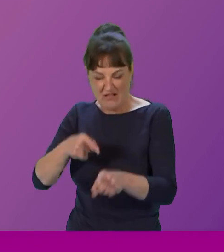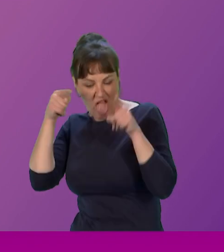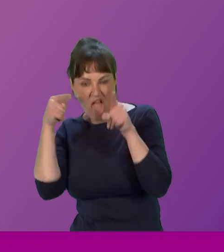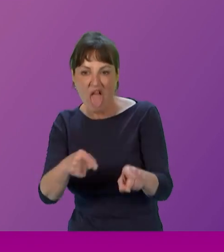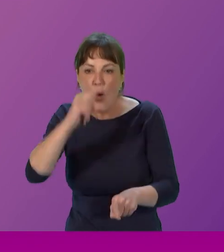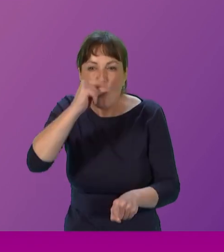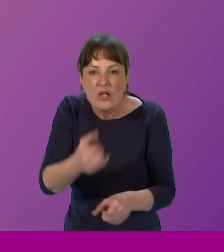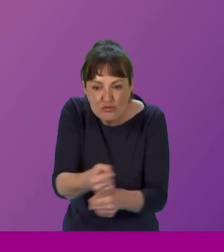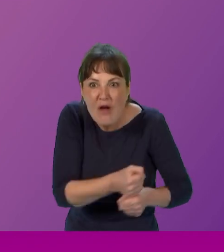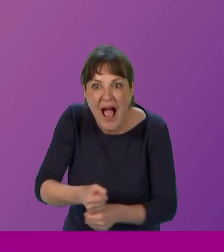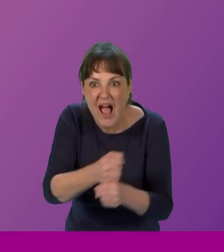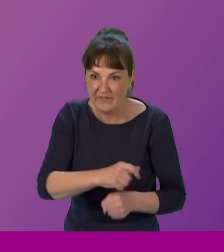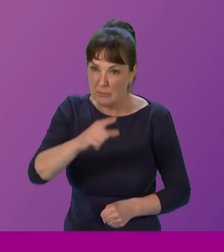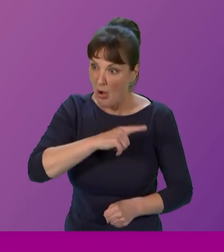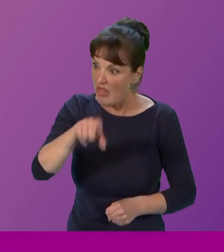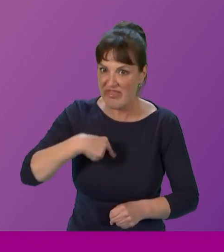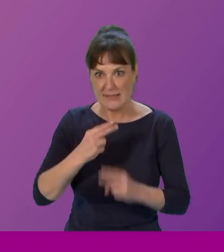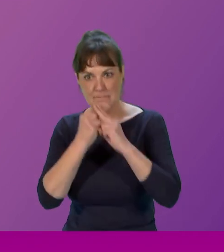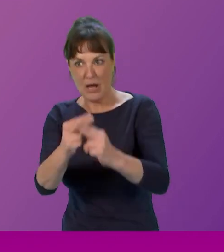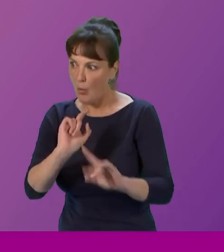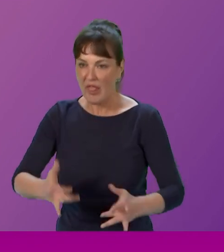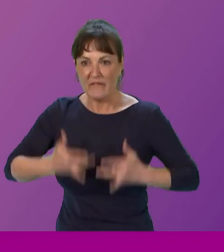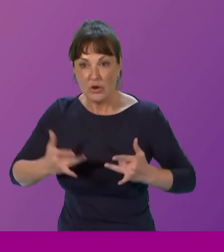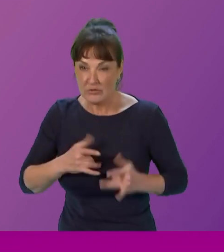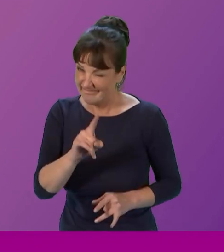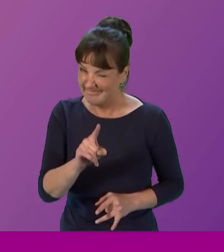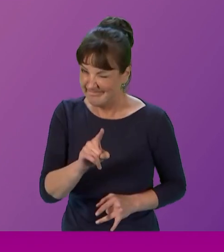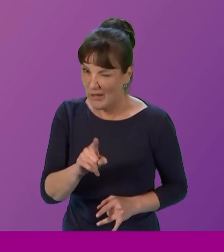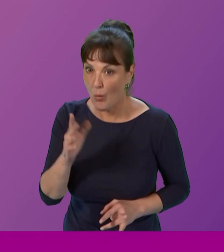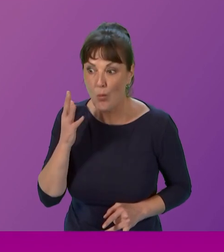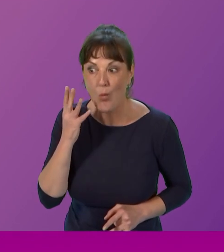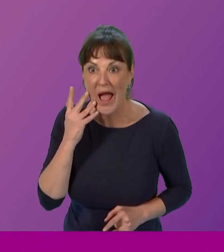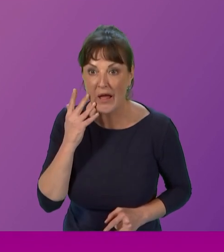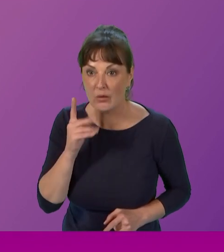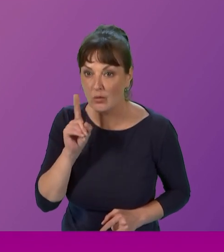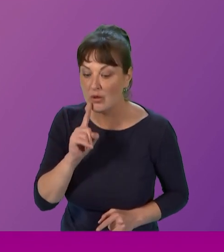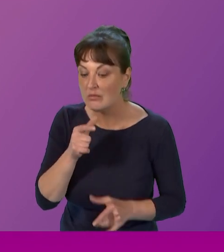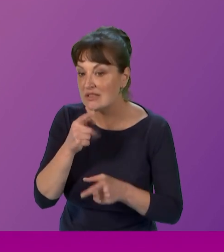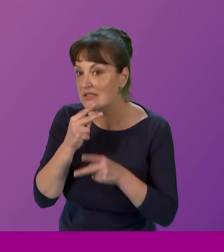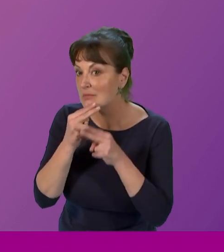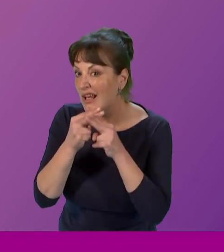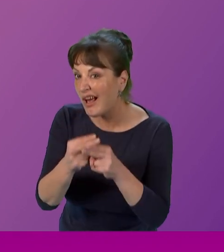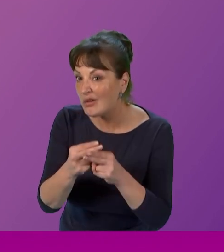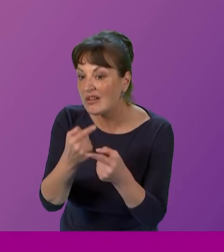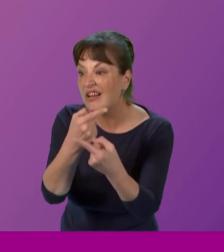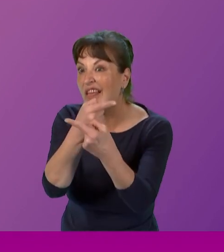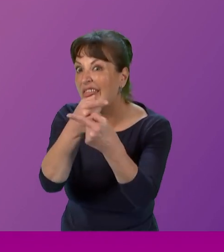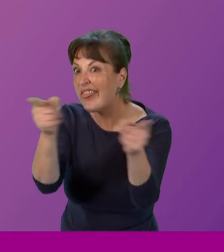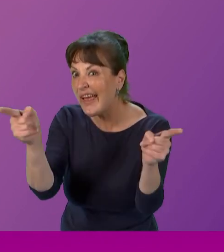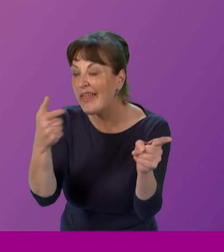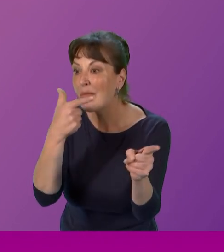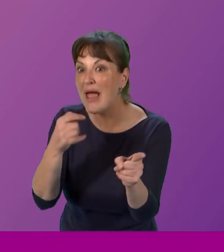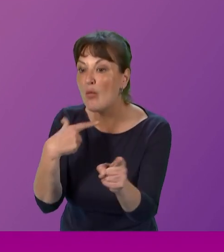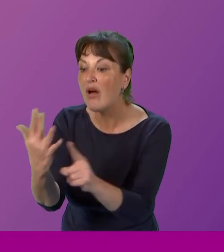to talk. And when women dare to talk, it's a frightening thing for those who want to keep us down, which is why we should keep talking. And why,